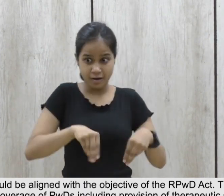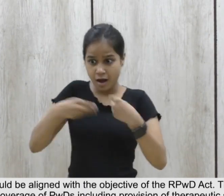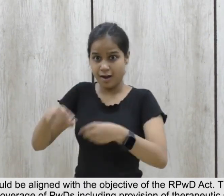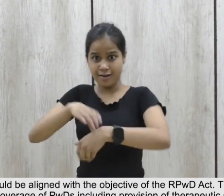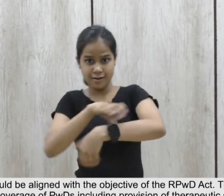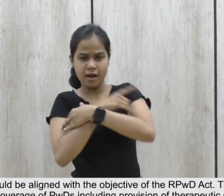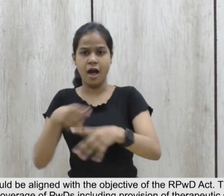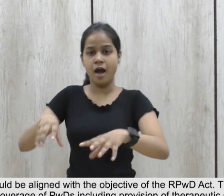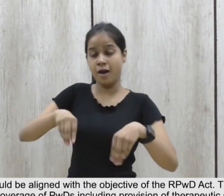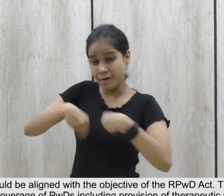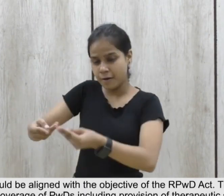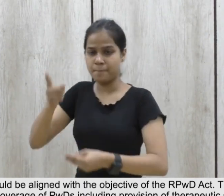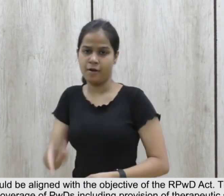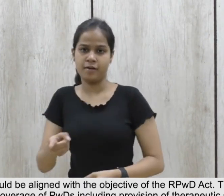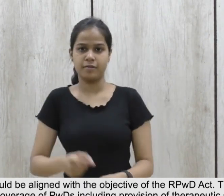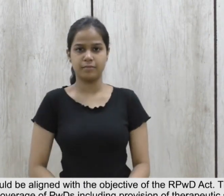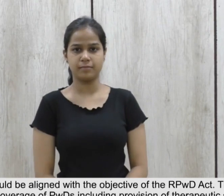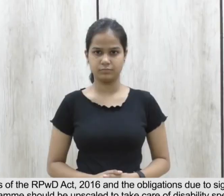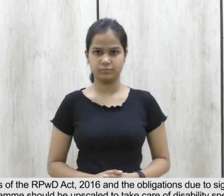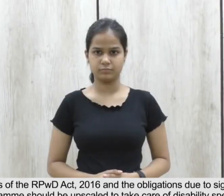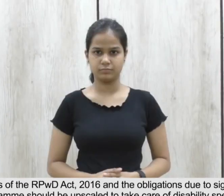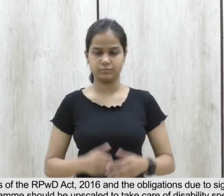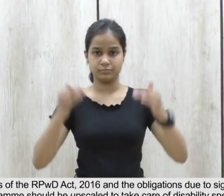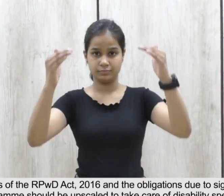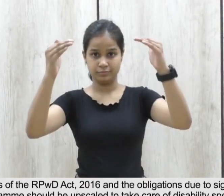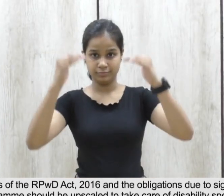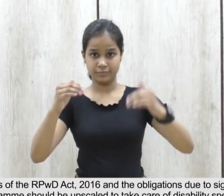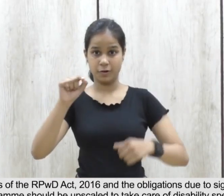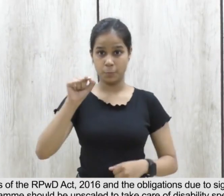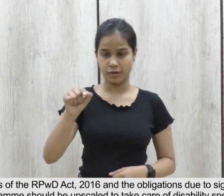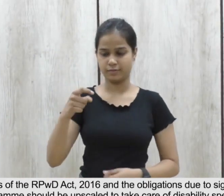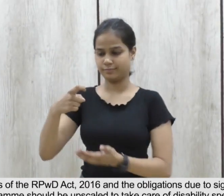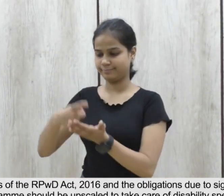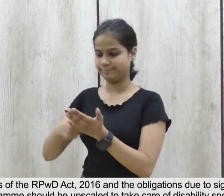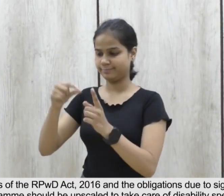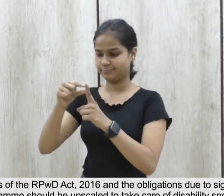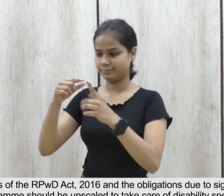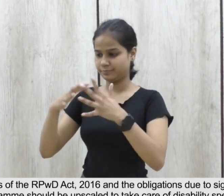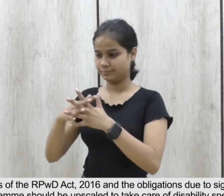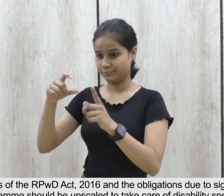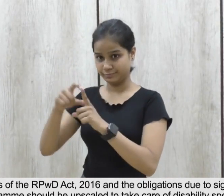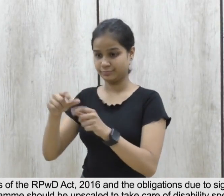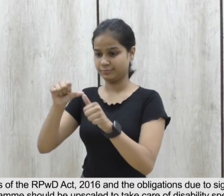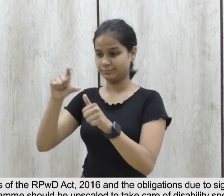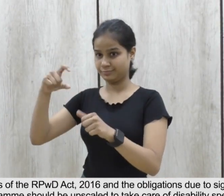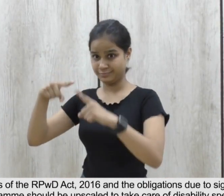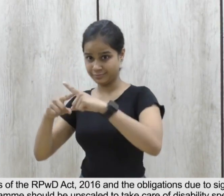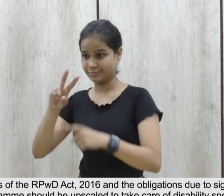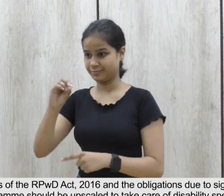PWDs. Given the objectives of the RPWD Act 2016 and the obligations